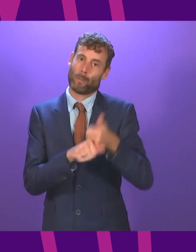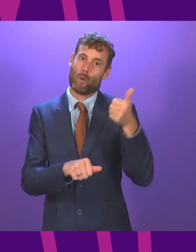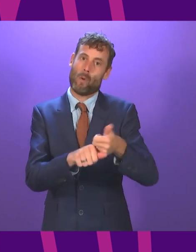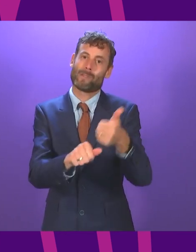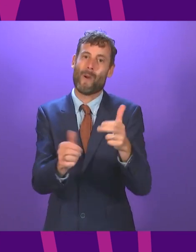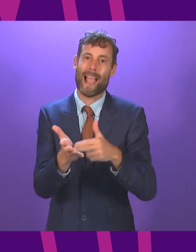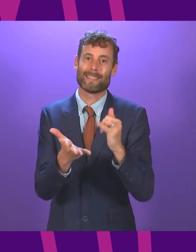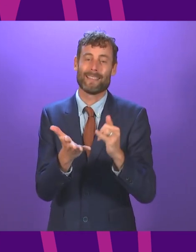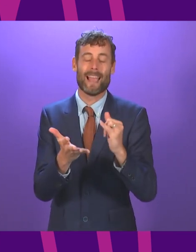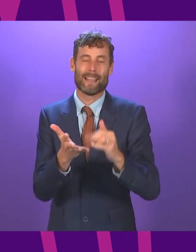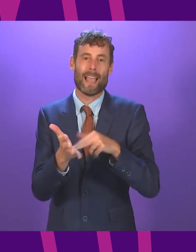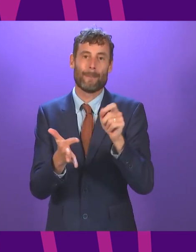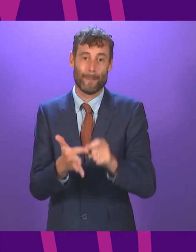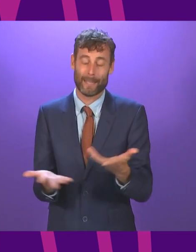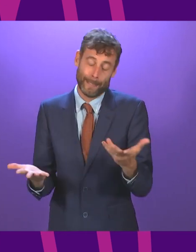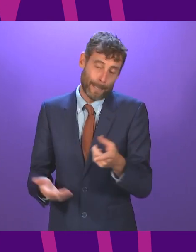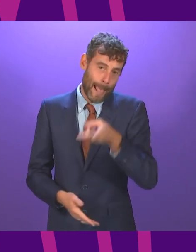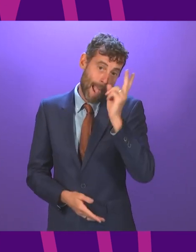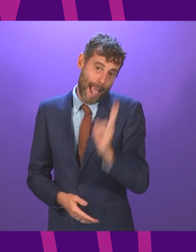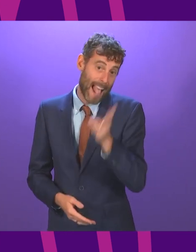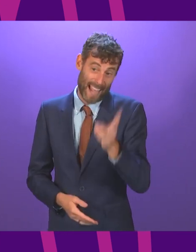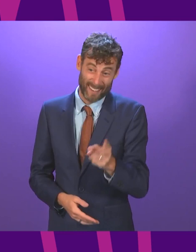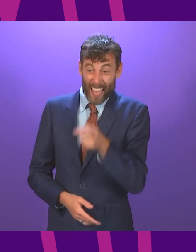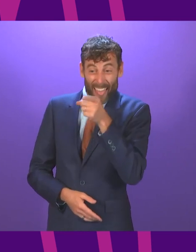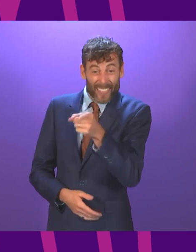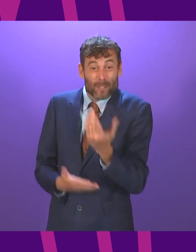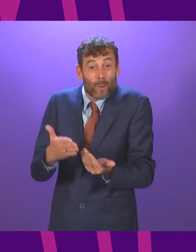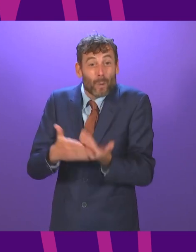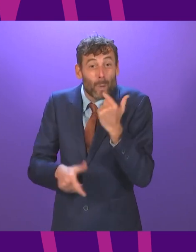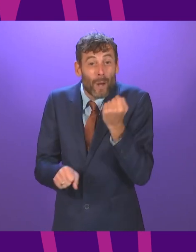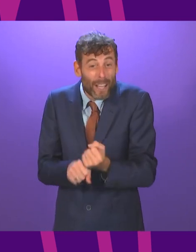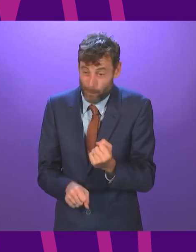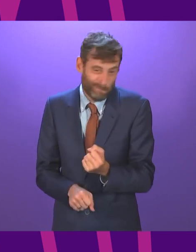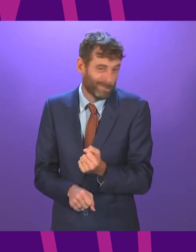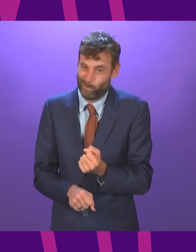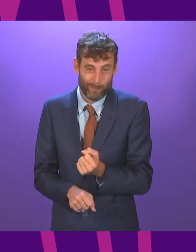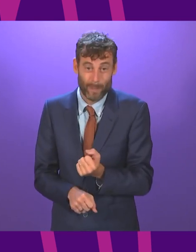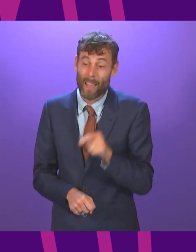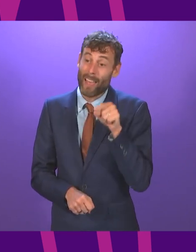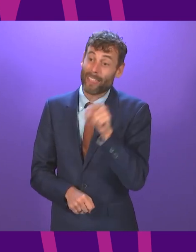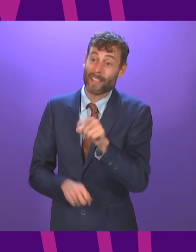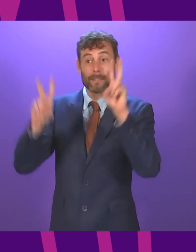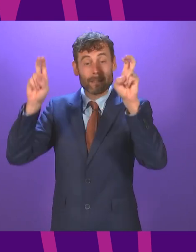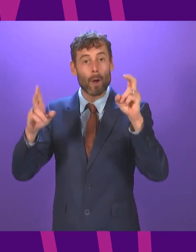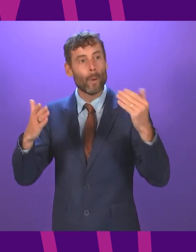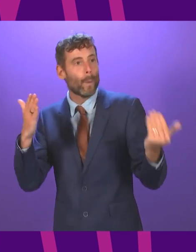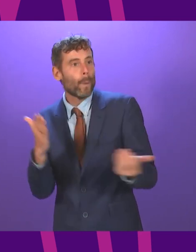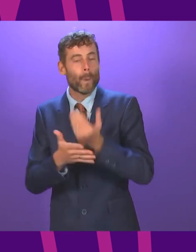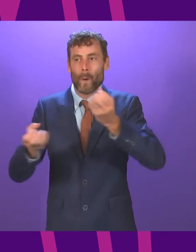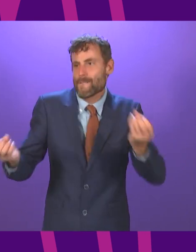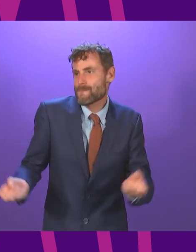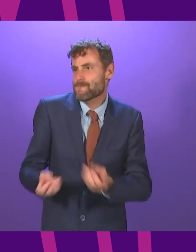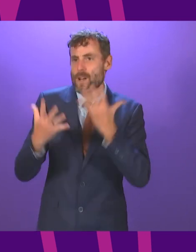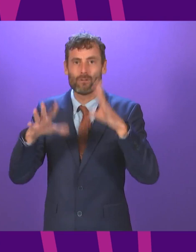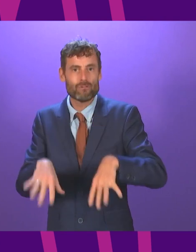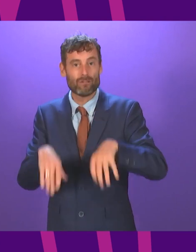typical boasts of historic moments, this is no new government. This is not a clean start. This is a deal that